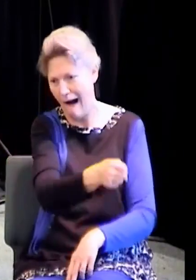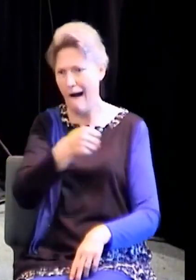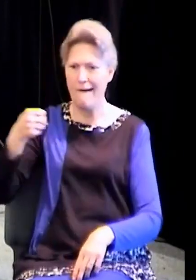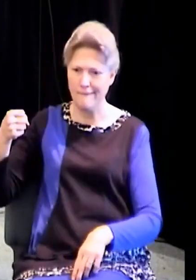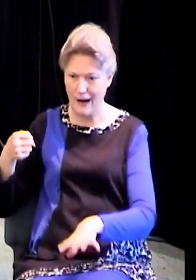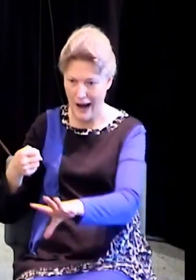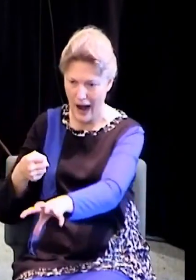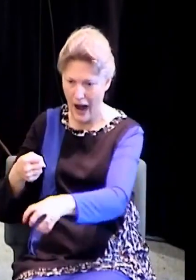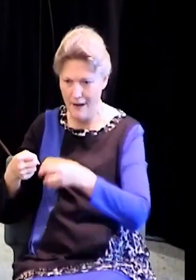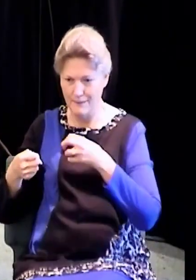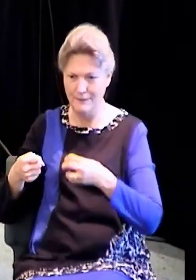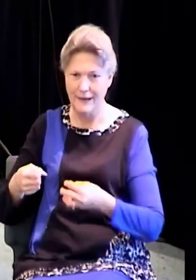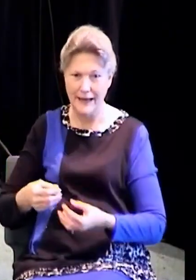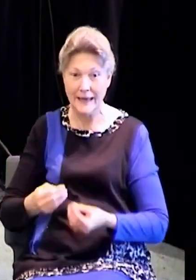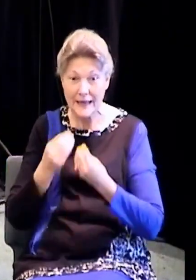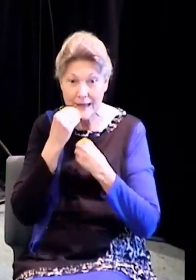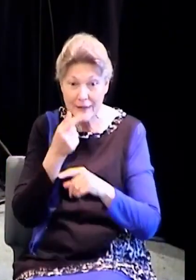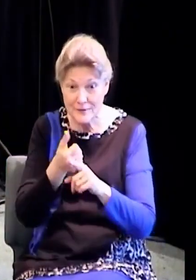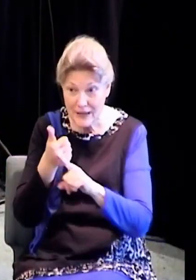and say, mom, dad has lost it.